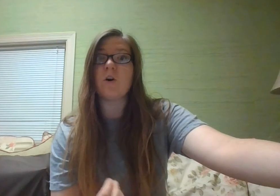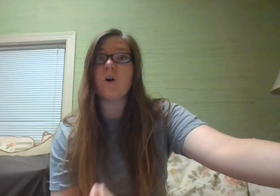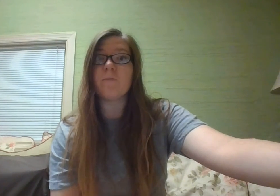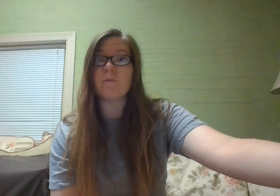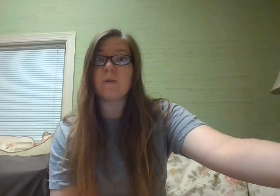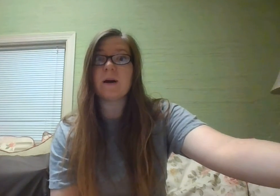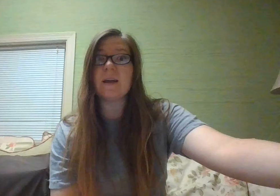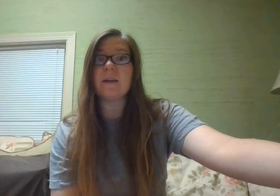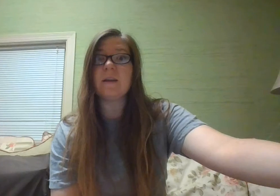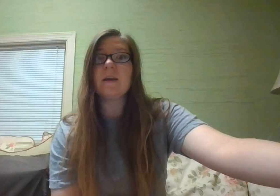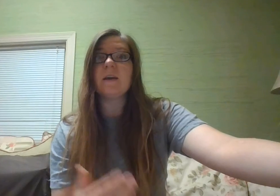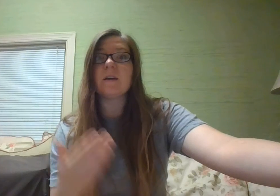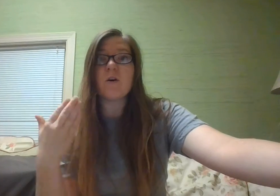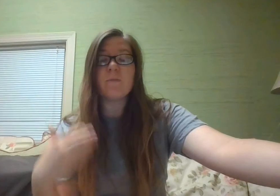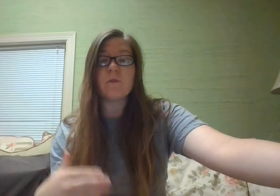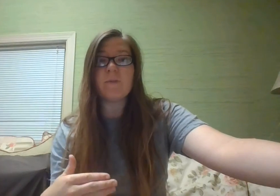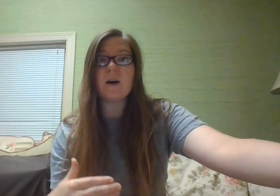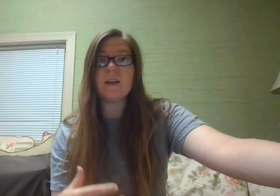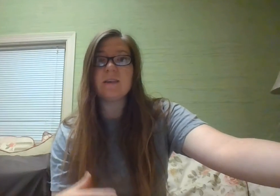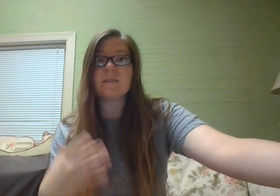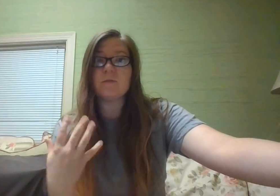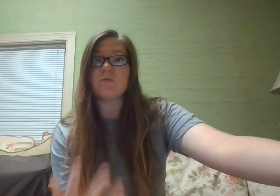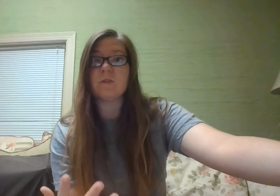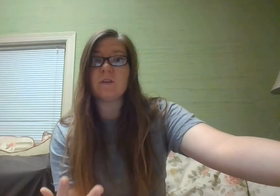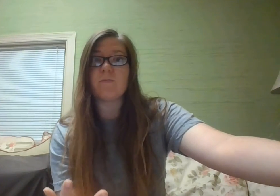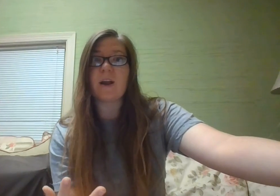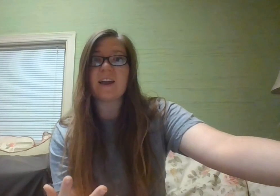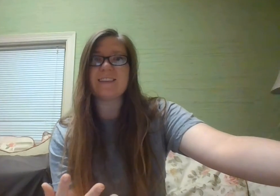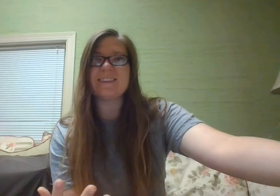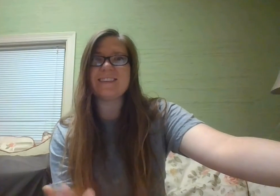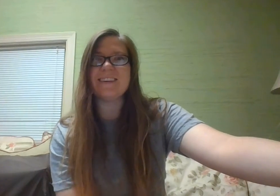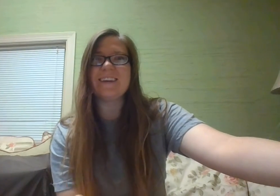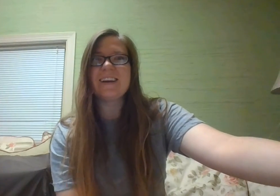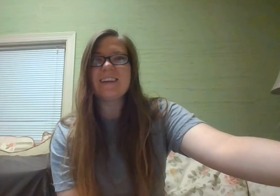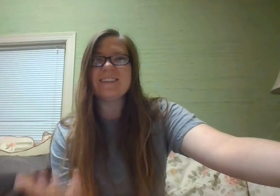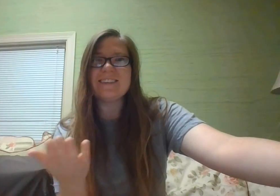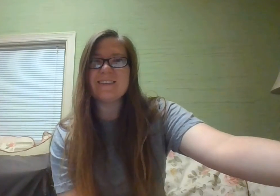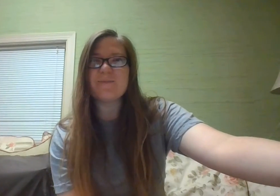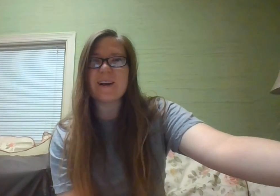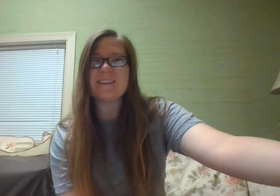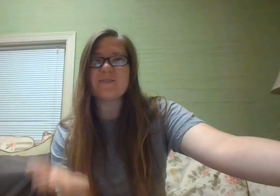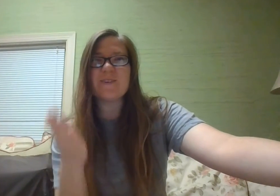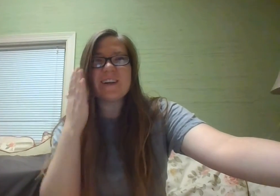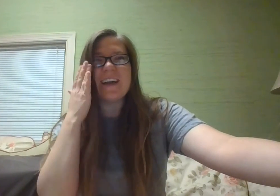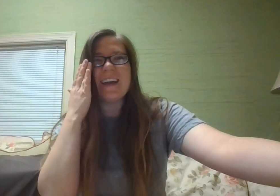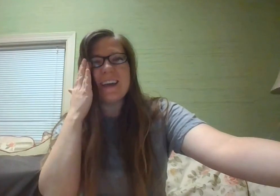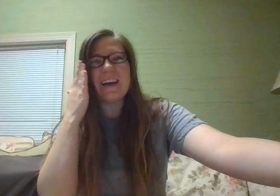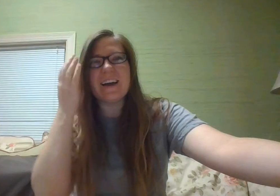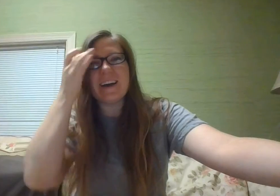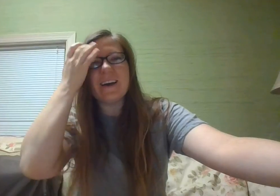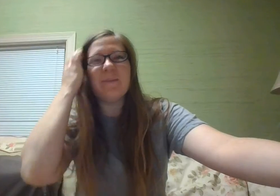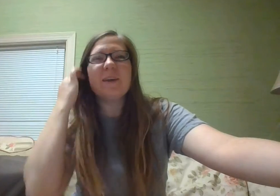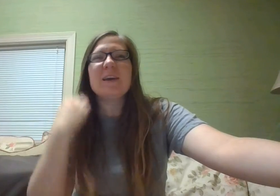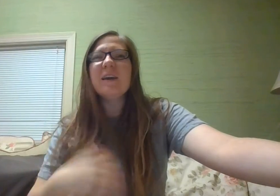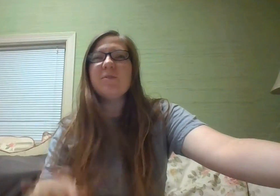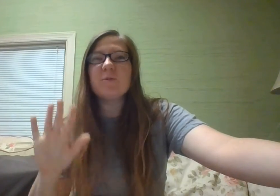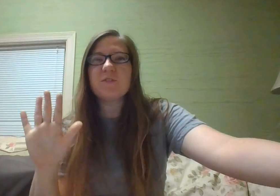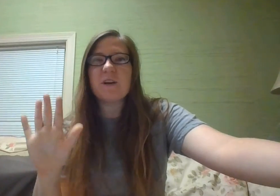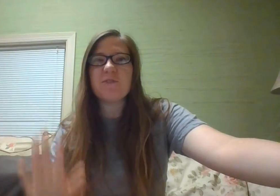to calm your mind and calm your body. So it's really good practice. So this is your practice for today. If you want to,